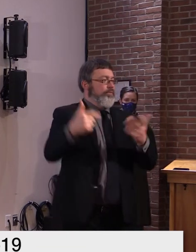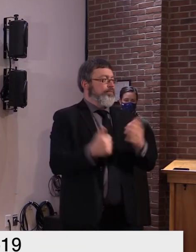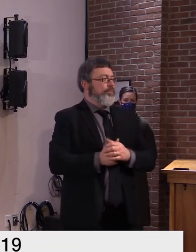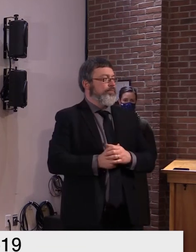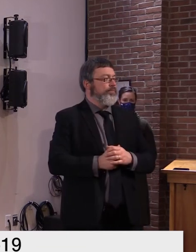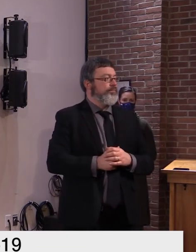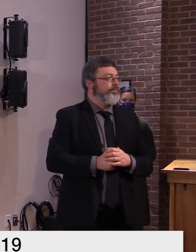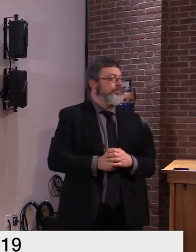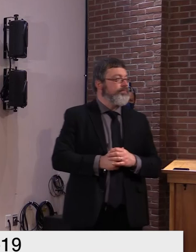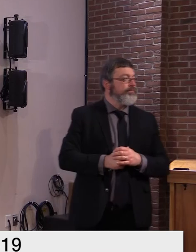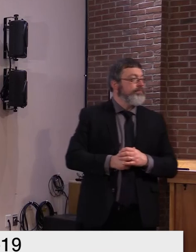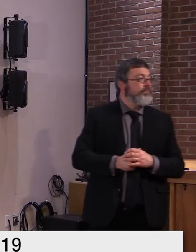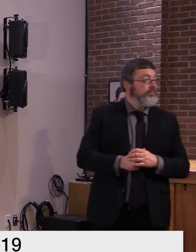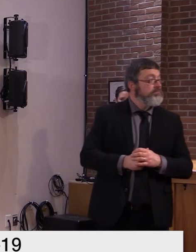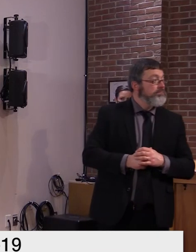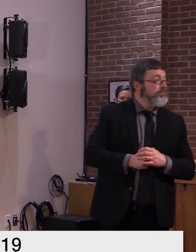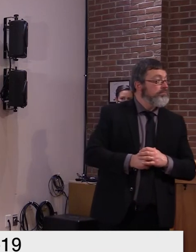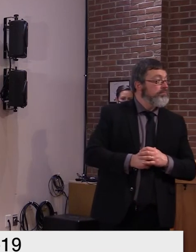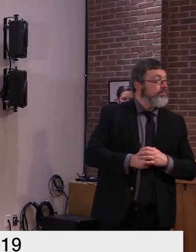Robin, the Caledonian record.